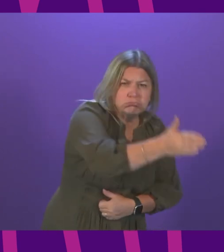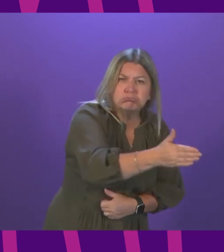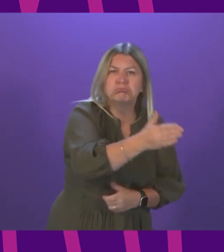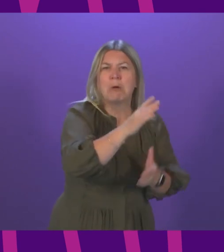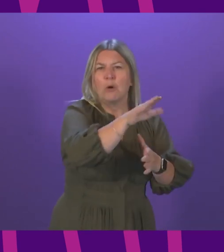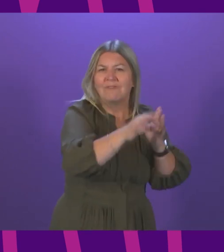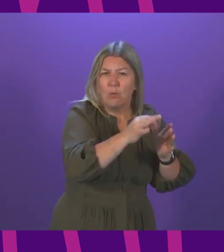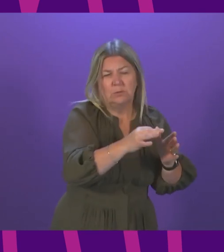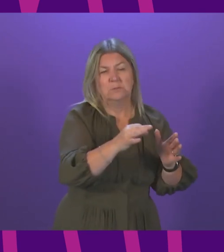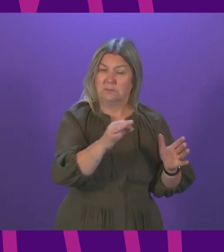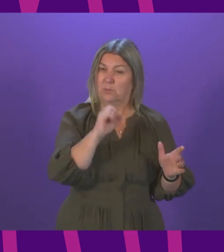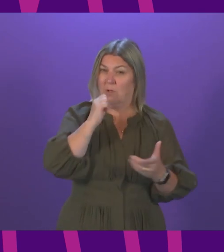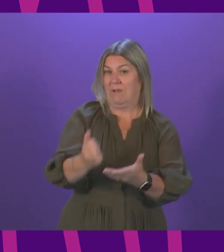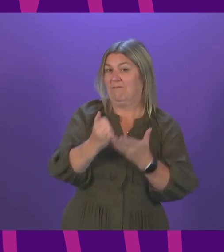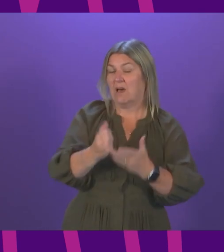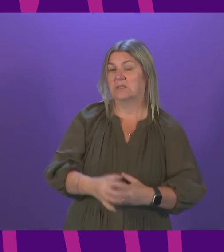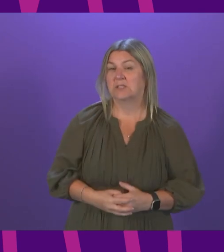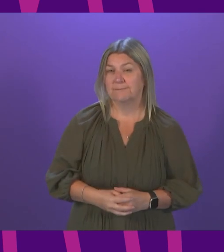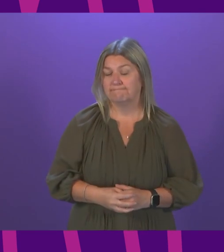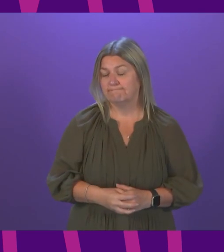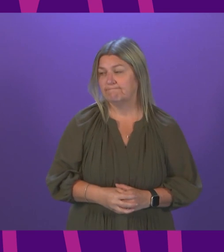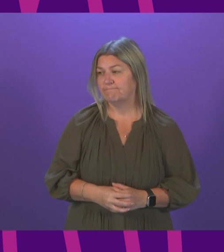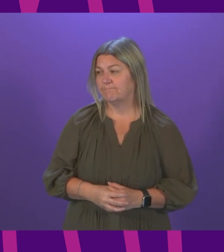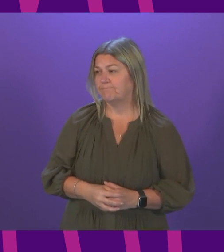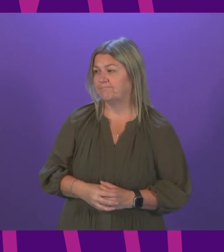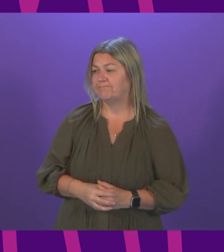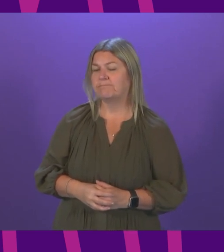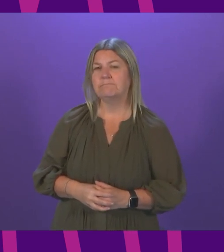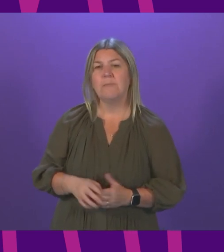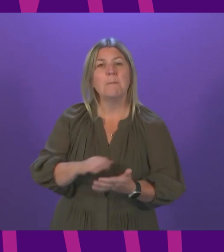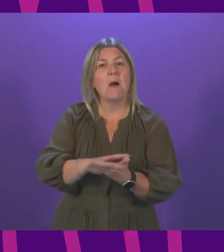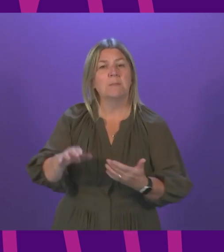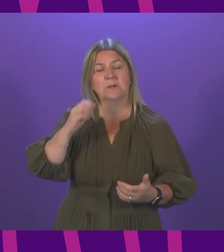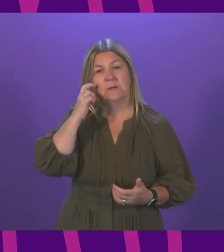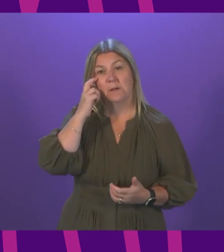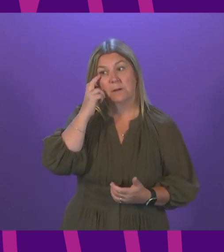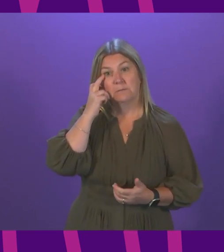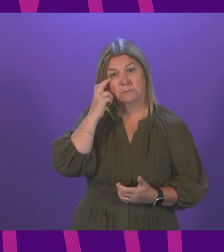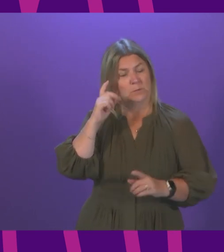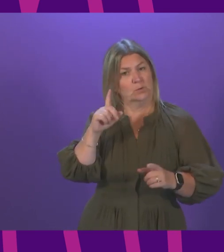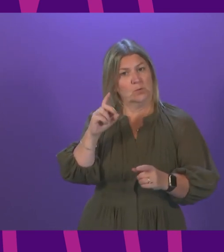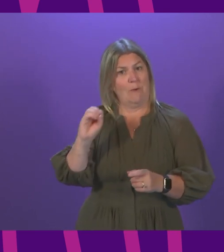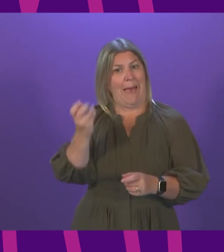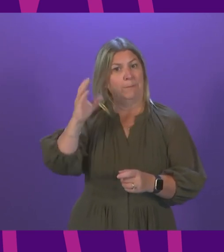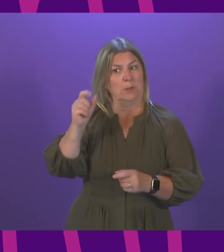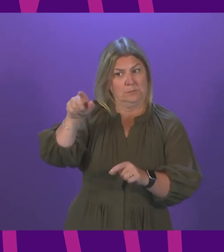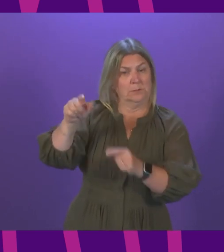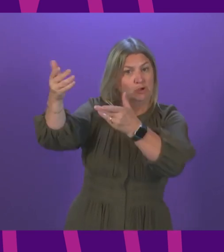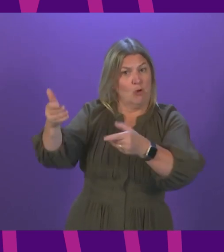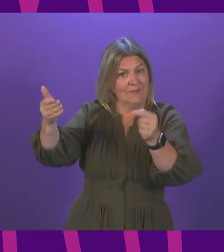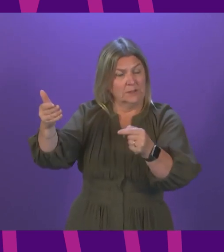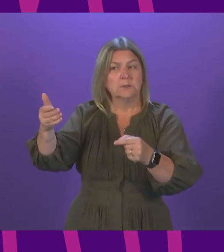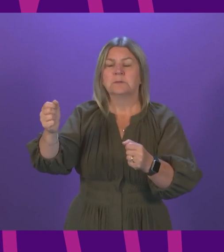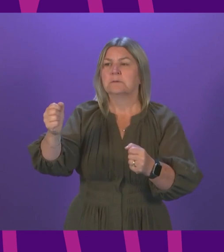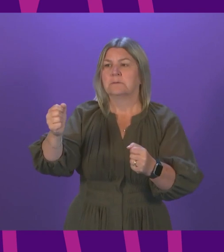Emma Harper, to be followed by Craig Hoy. Cabinet Secretary, what steps are being taken to ensure that ambulance services, transport,